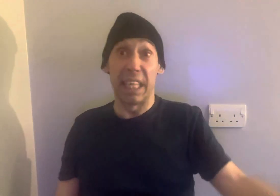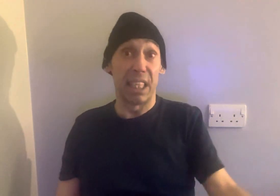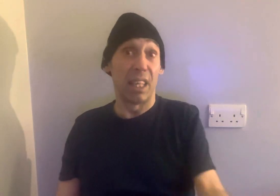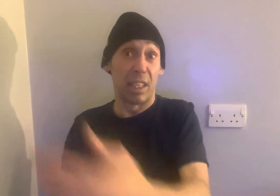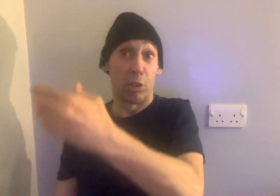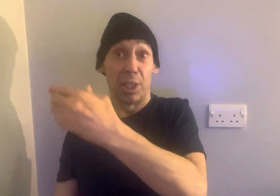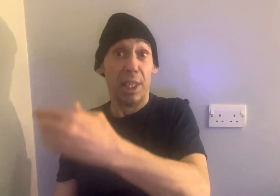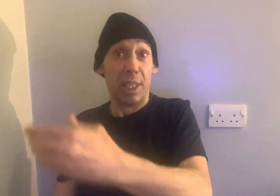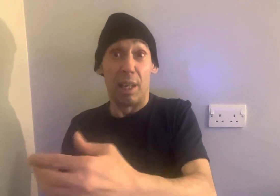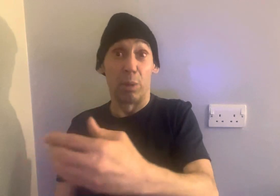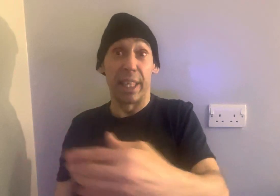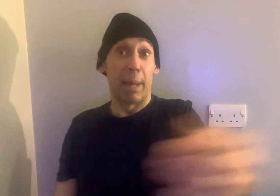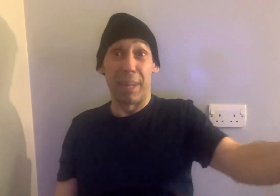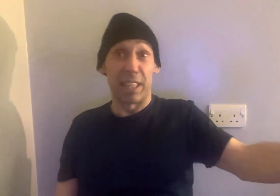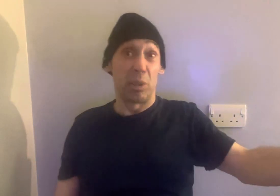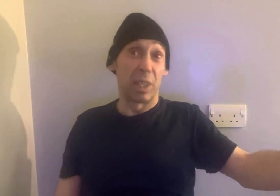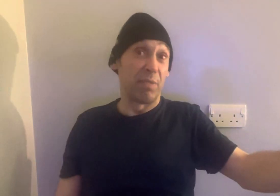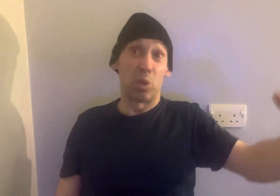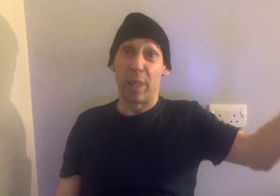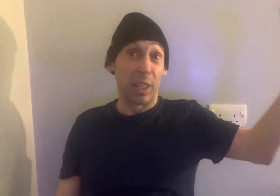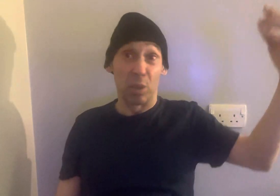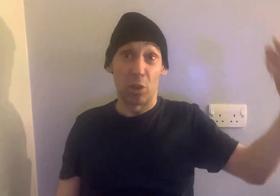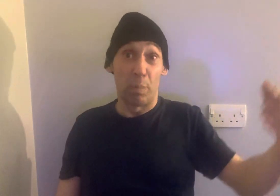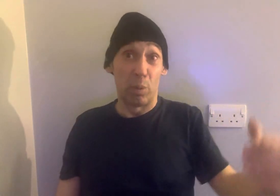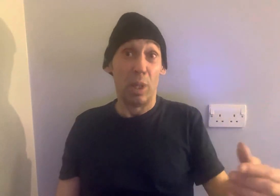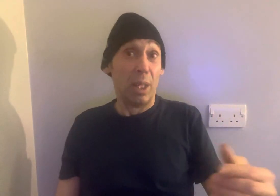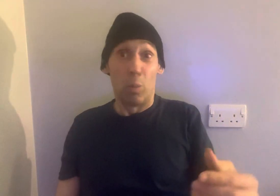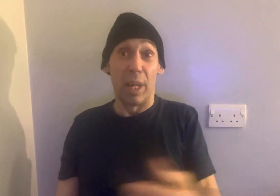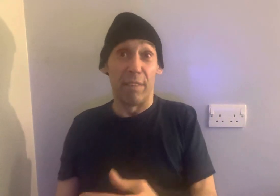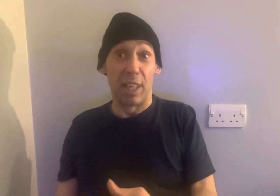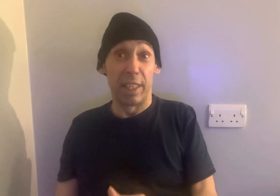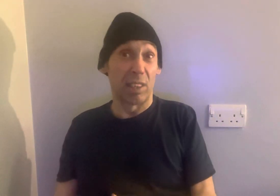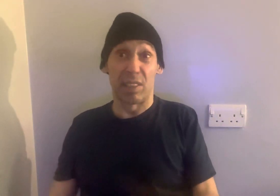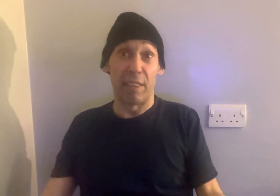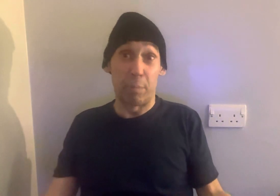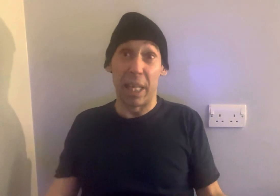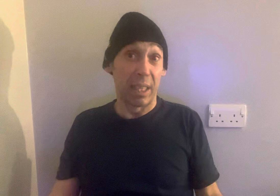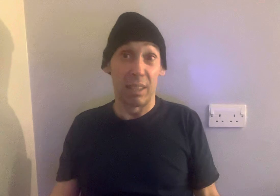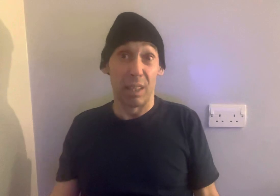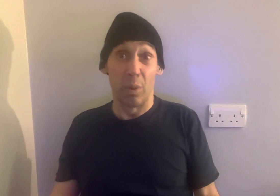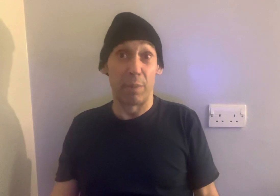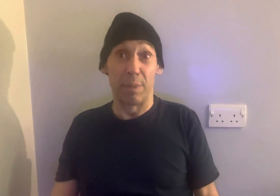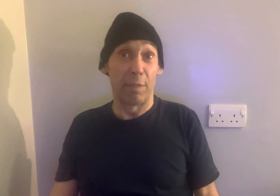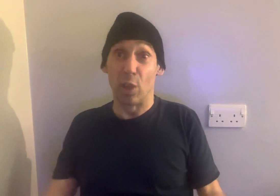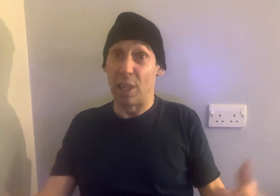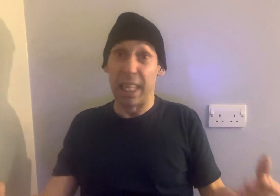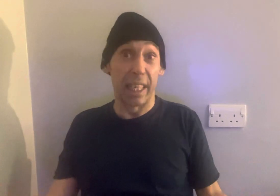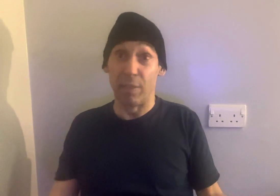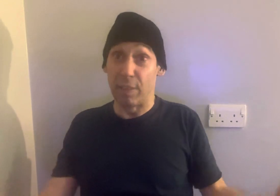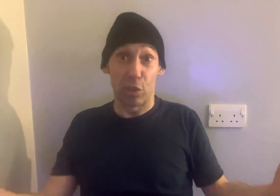80, 100. And I'll get that back to you and give you 20 on top or whatever. And it's a safe bet. You know, I've got the link. Everything's